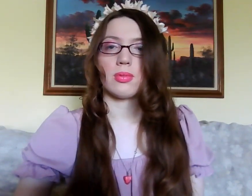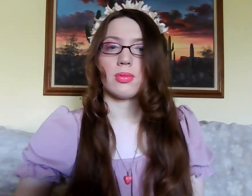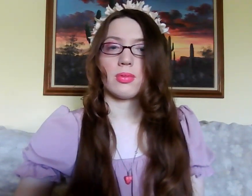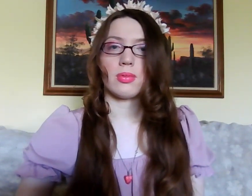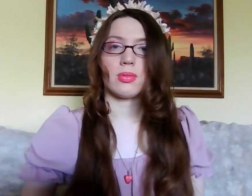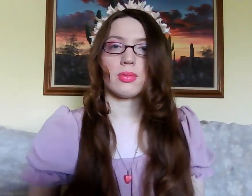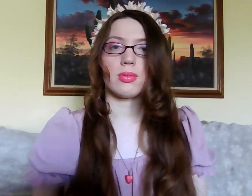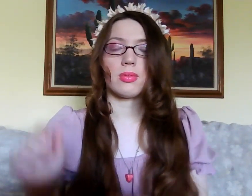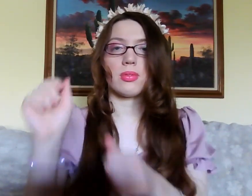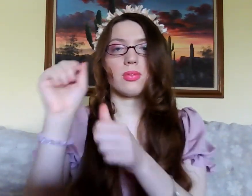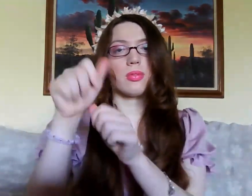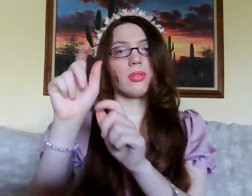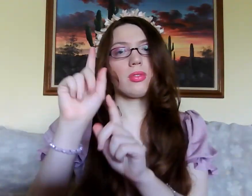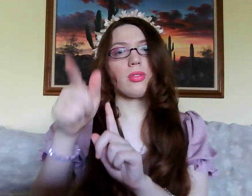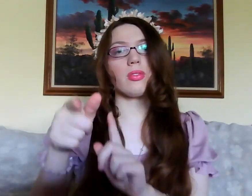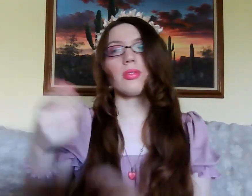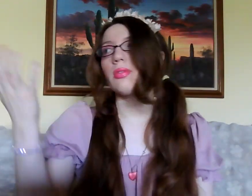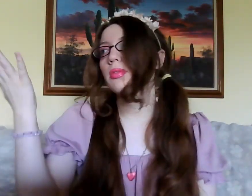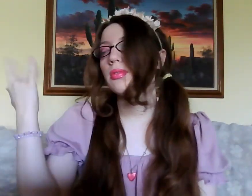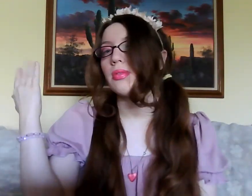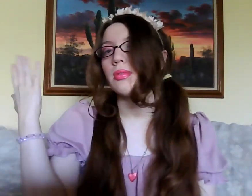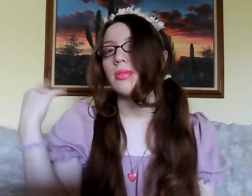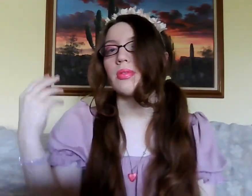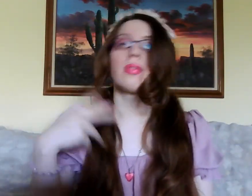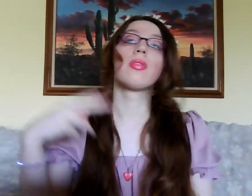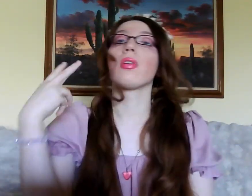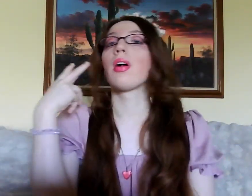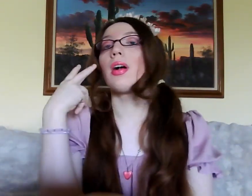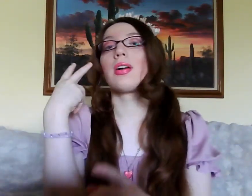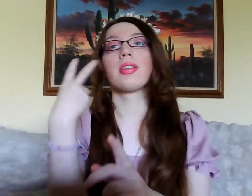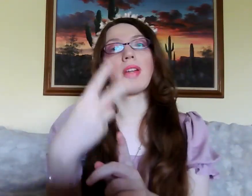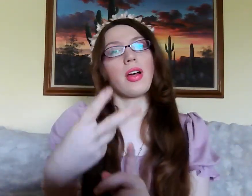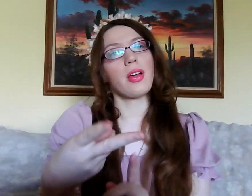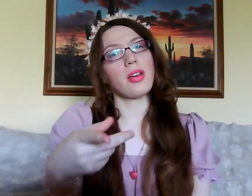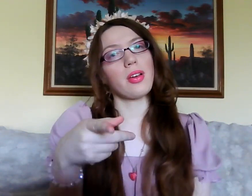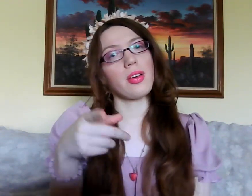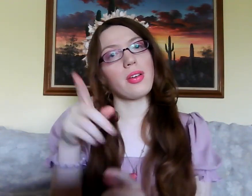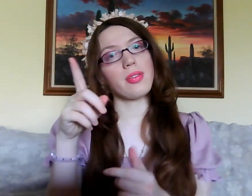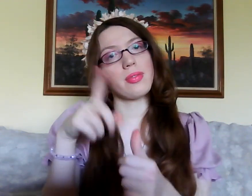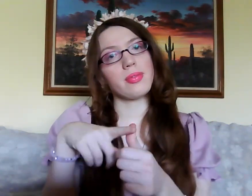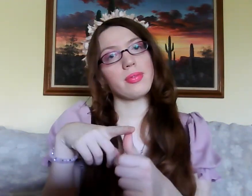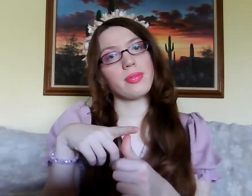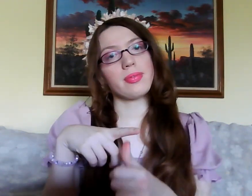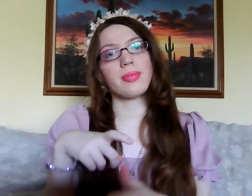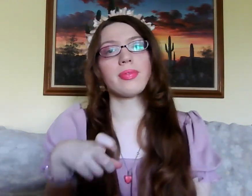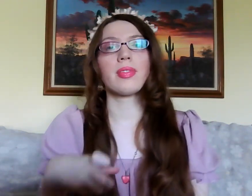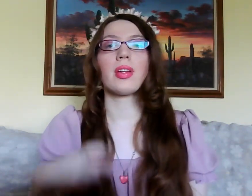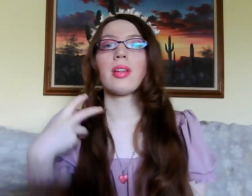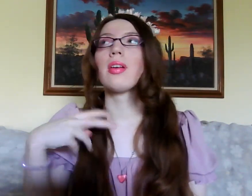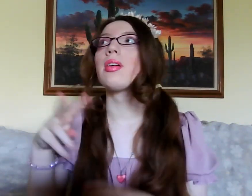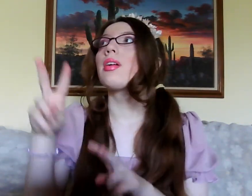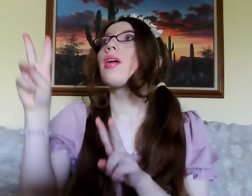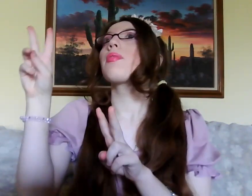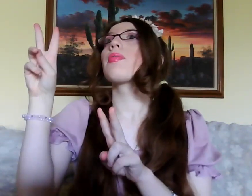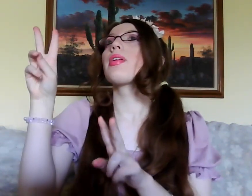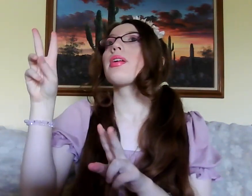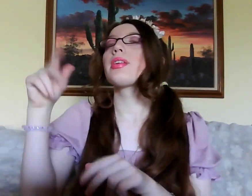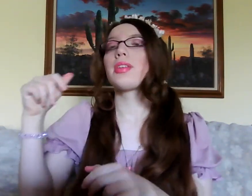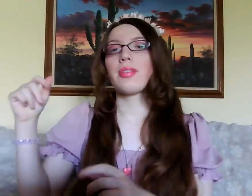Ten minutes ago, I saw you. I looked up when you